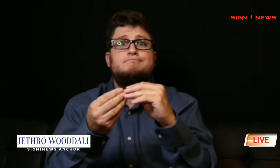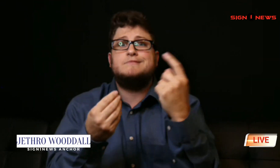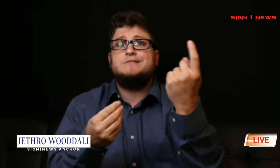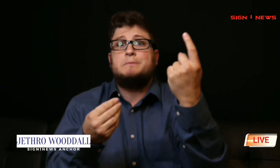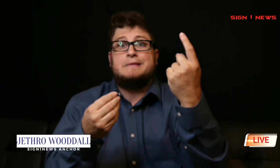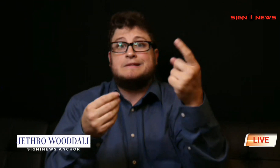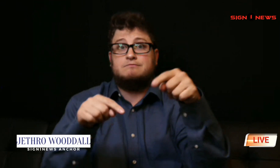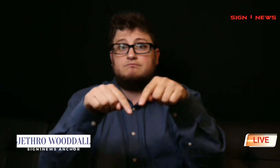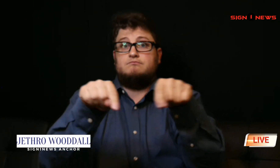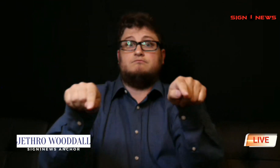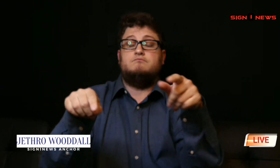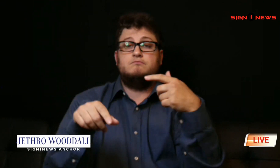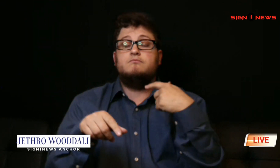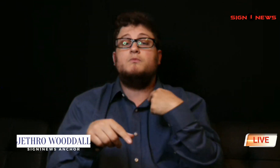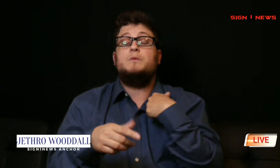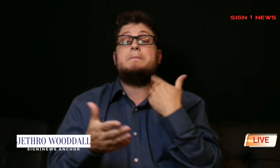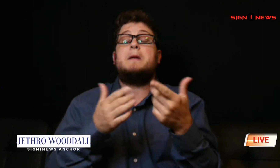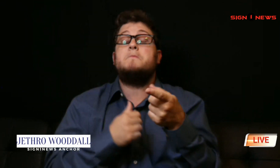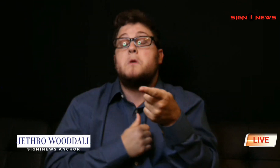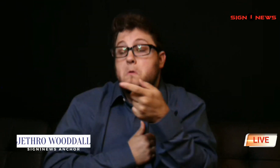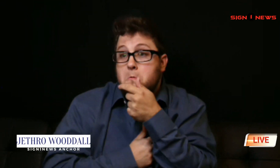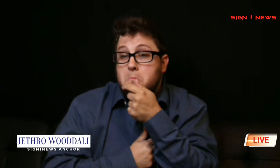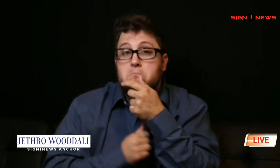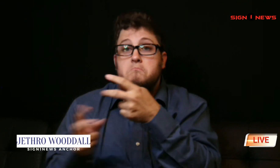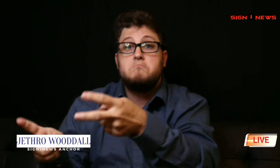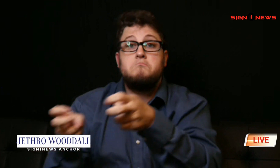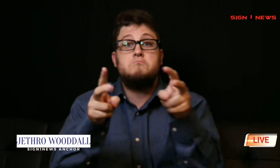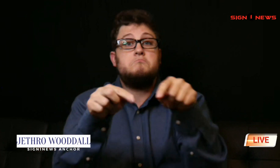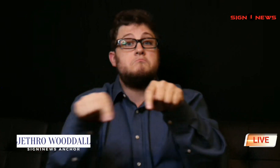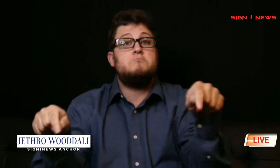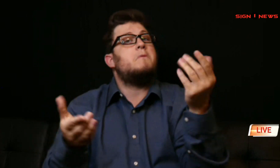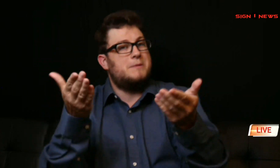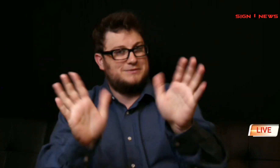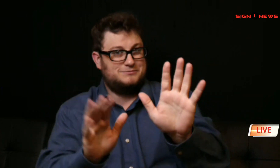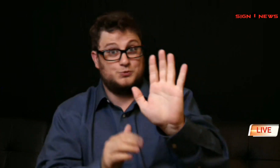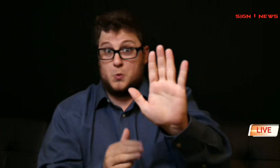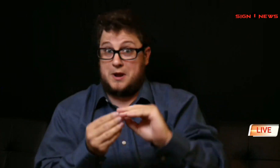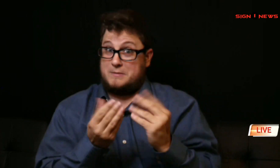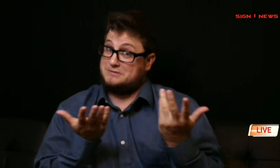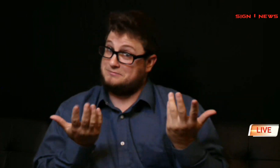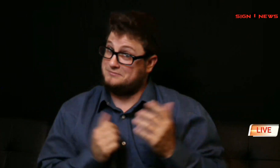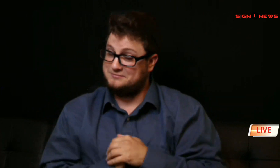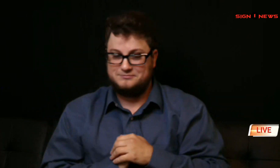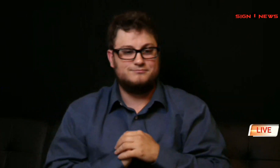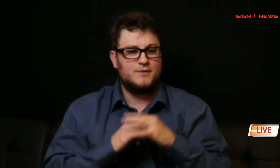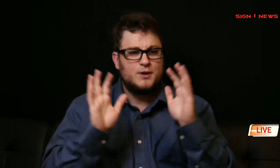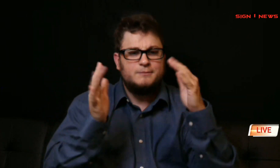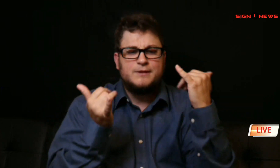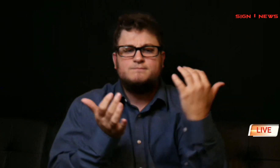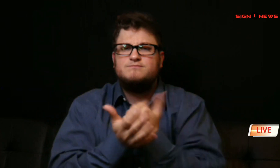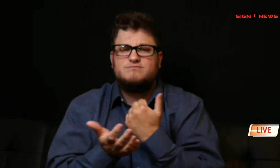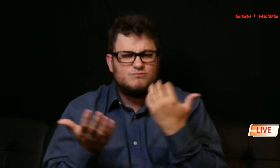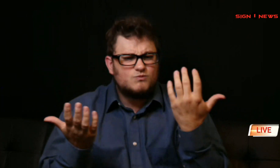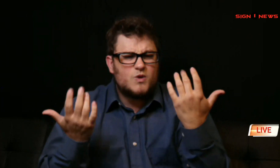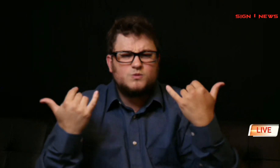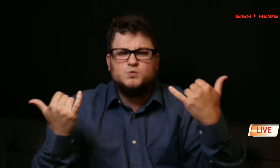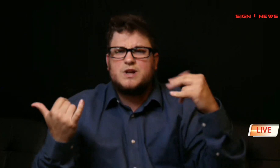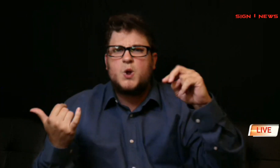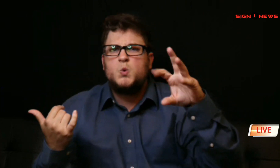If you post an interesting comment during this update we may add it at the bottom of the screen. So let's take a